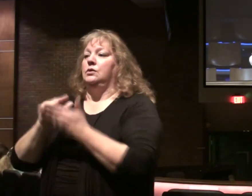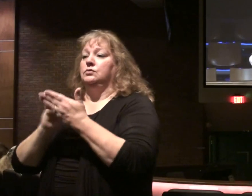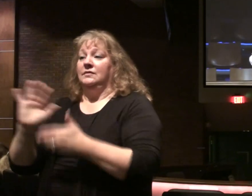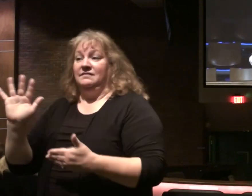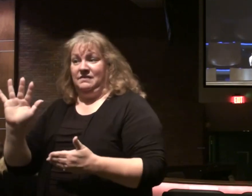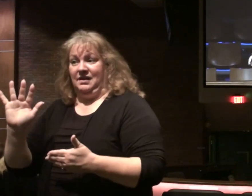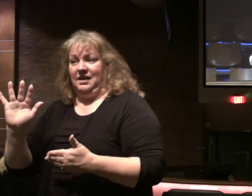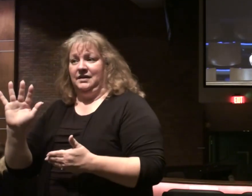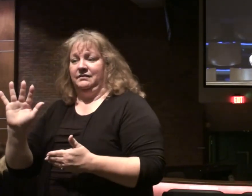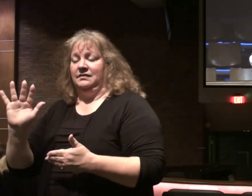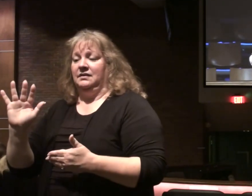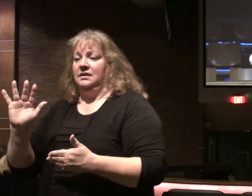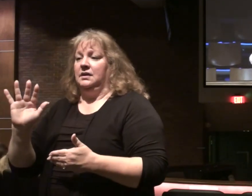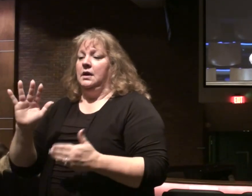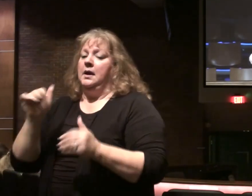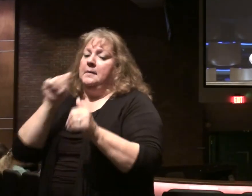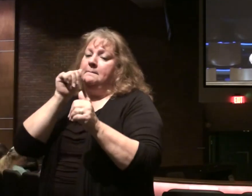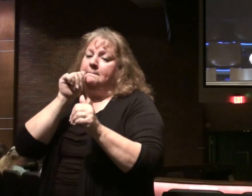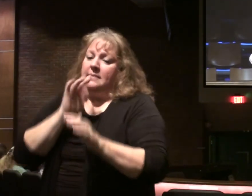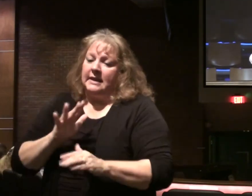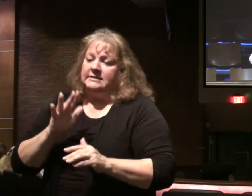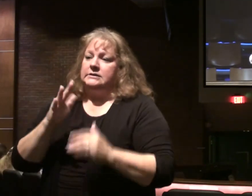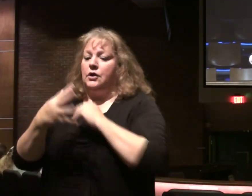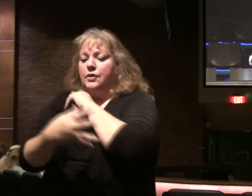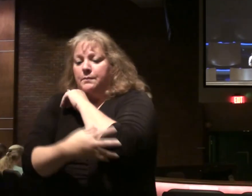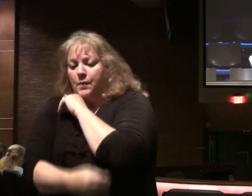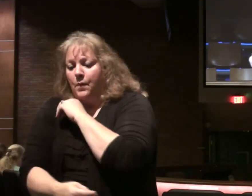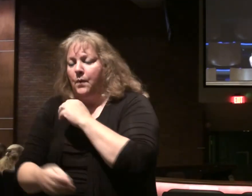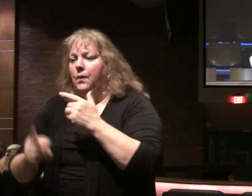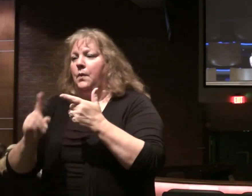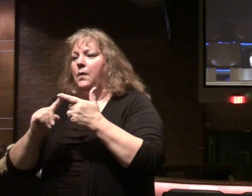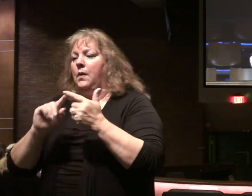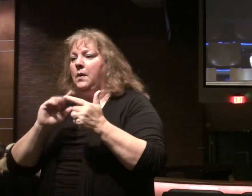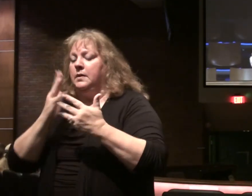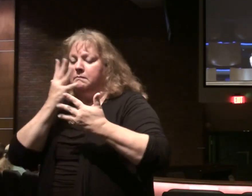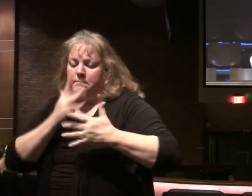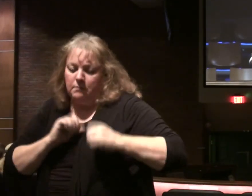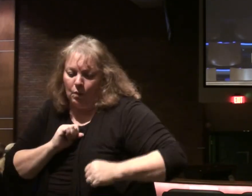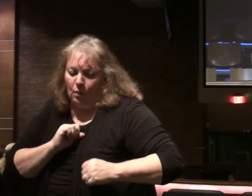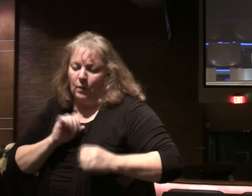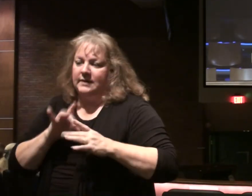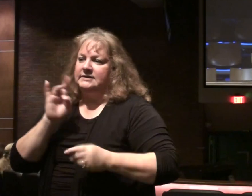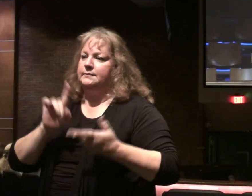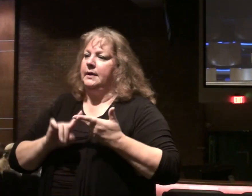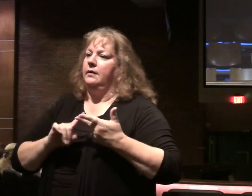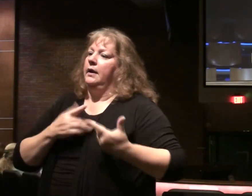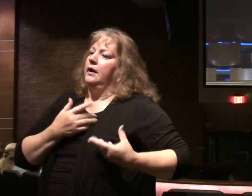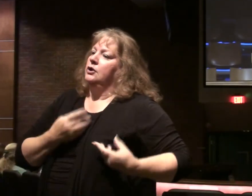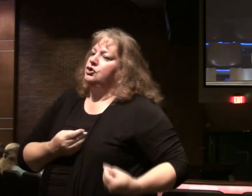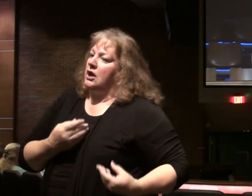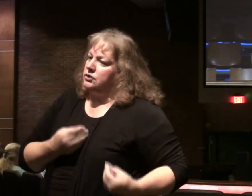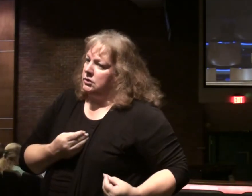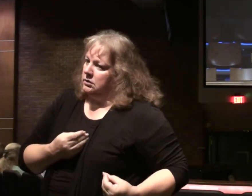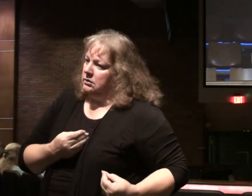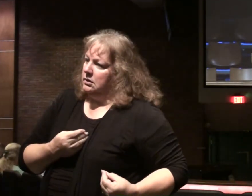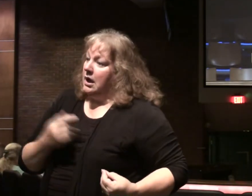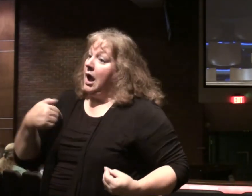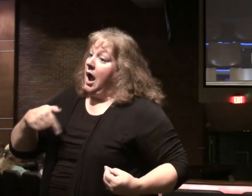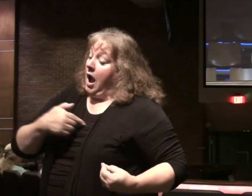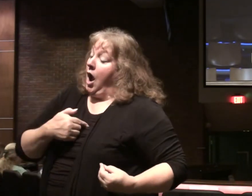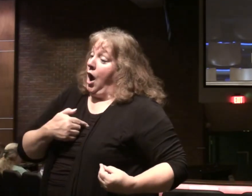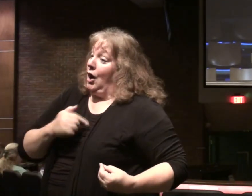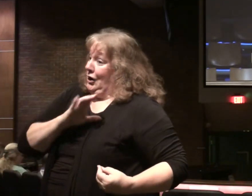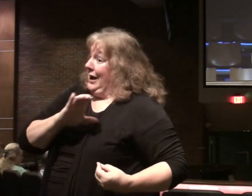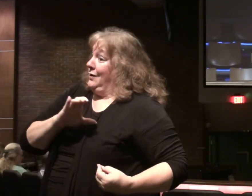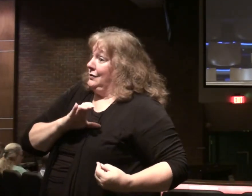He talks about. are the poor. Blessed are those who mourn. The poor in spirit. Those who mourn. The gentle. Characteristic of the true believer. They're